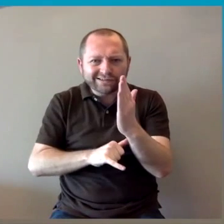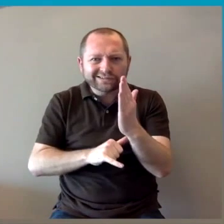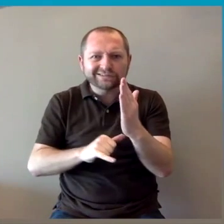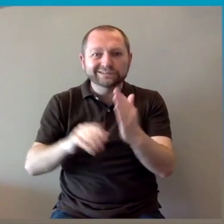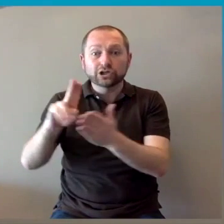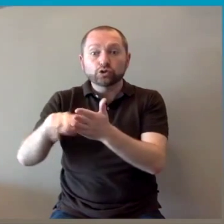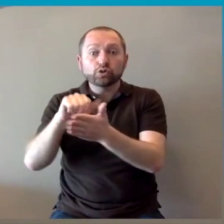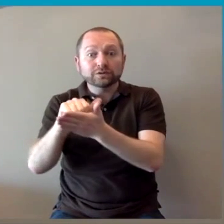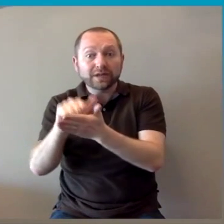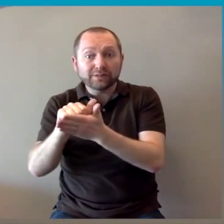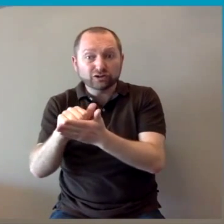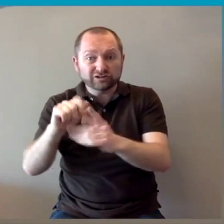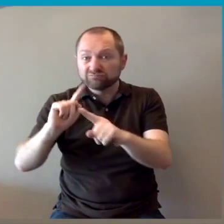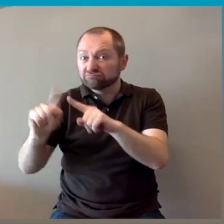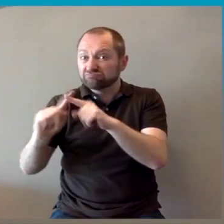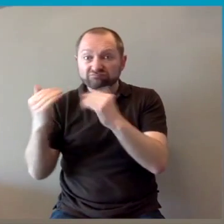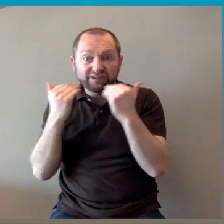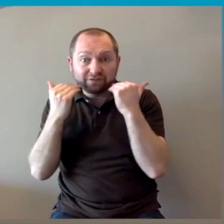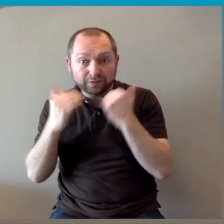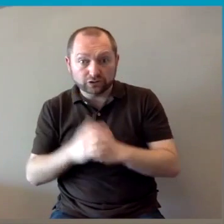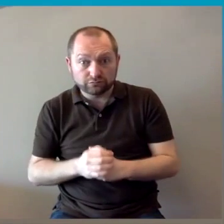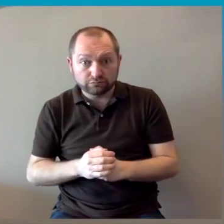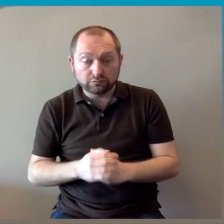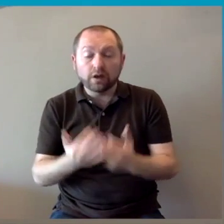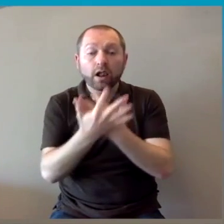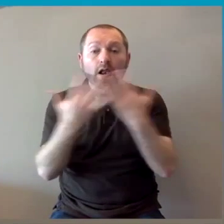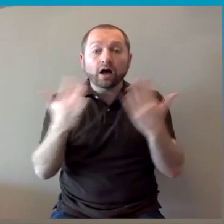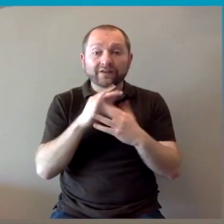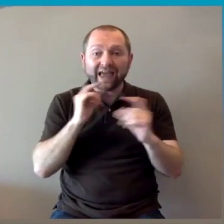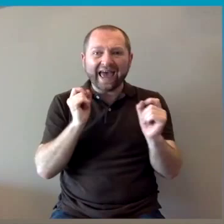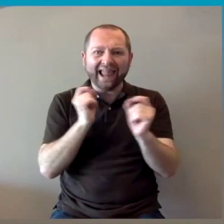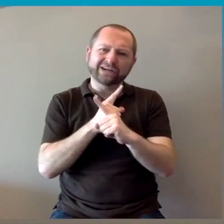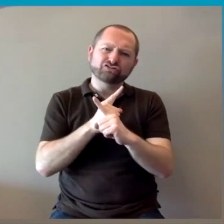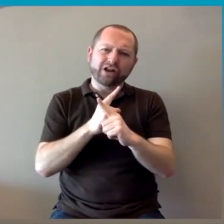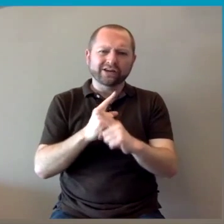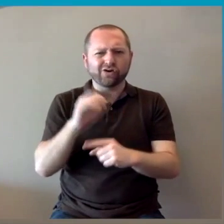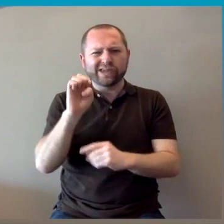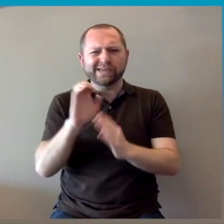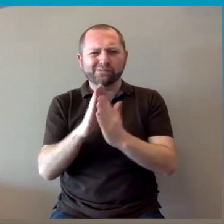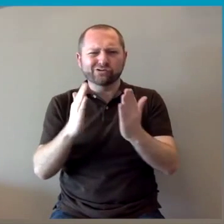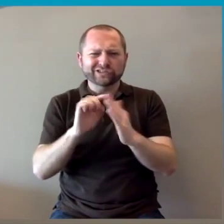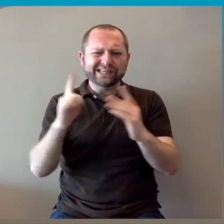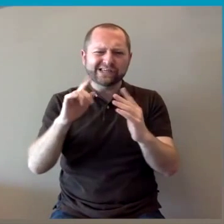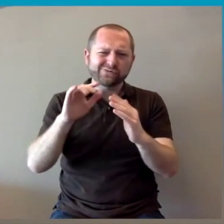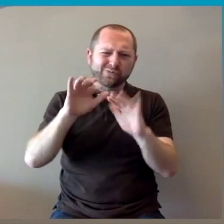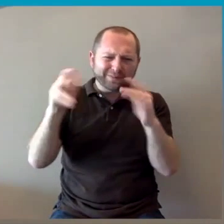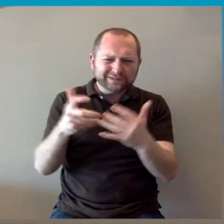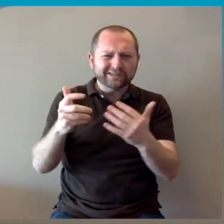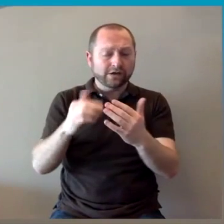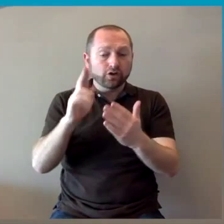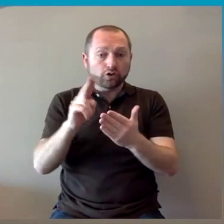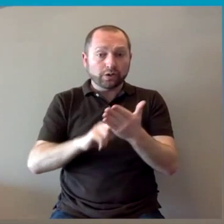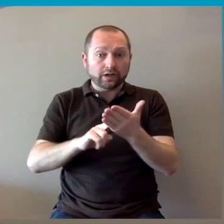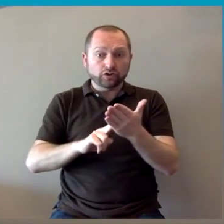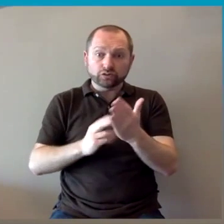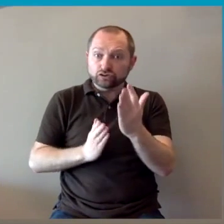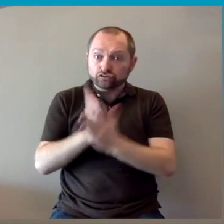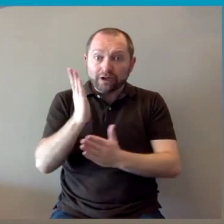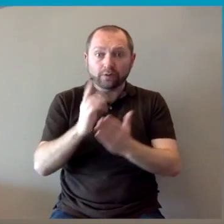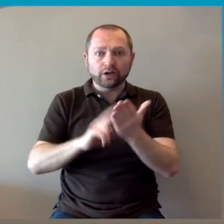resources. A lot of the electronic content can be accessed straight away using your UCD Connect username and password. So you will